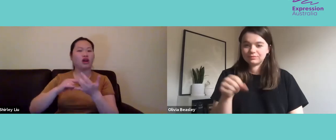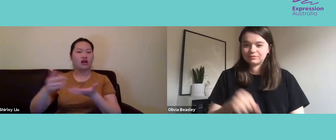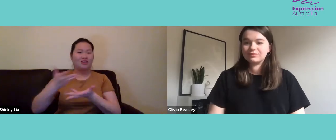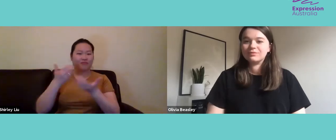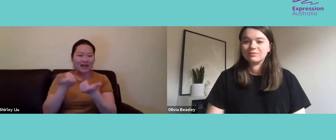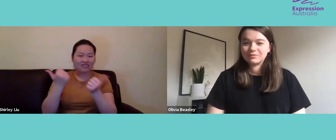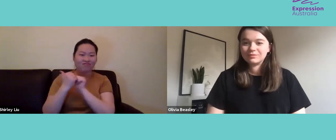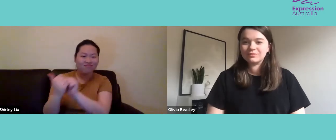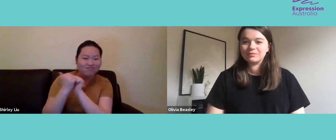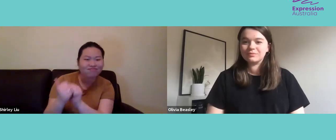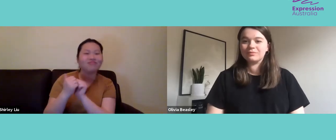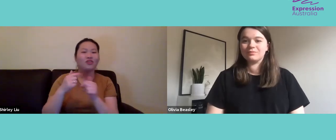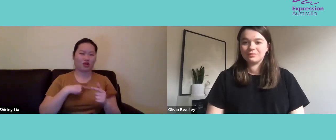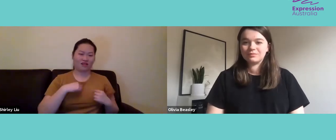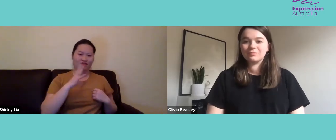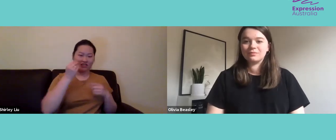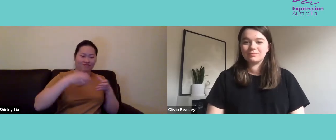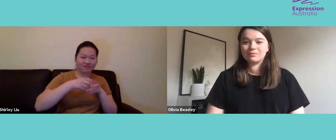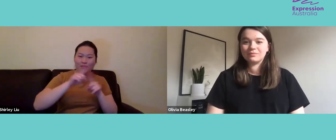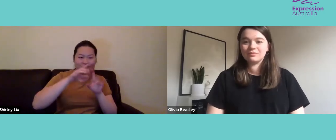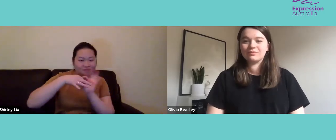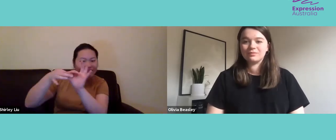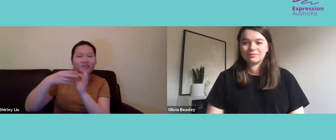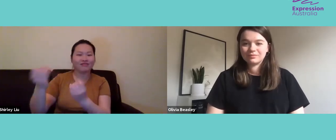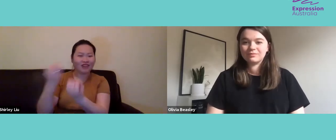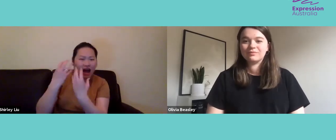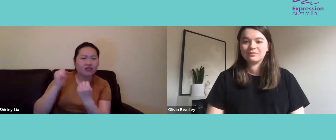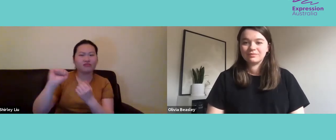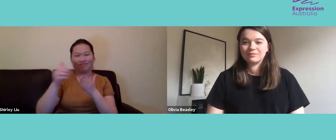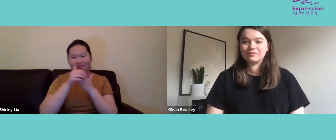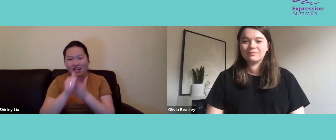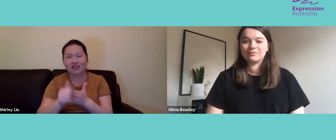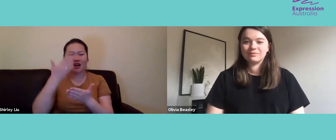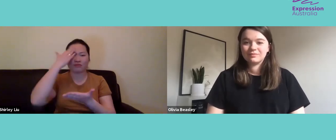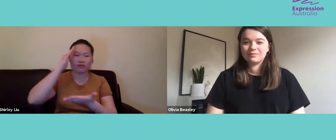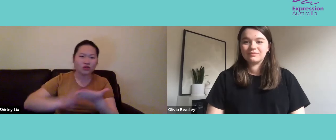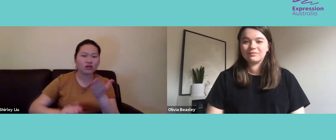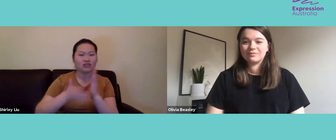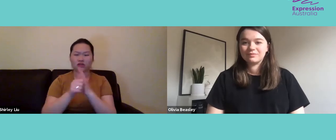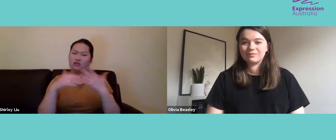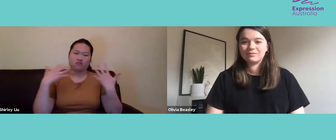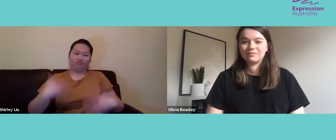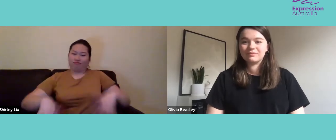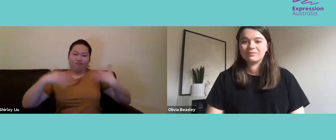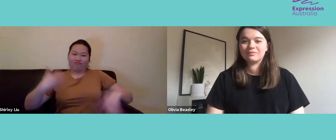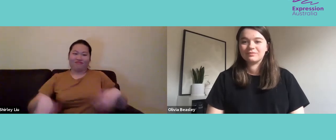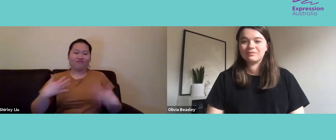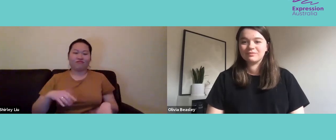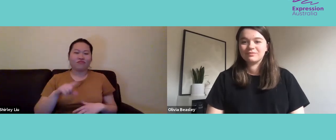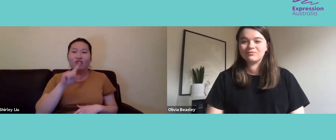Deaf President, and I was able to work together with him, and he was able to give me some guidance based on his experiences, which